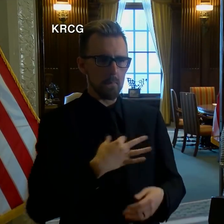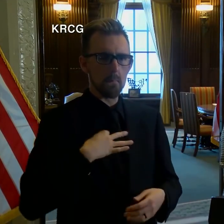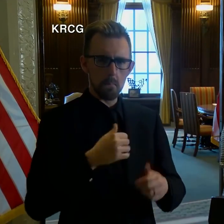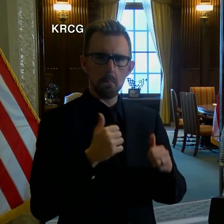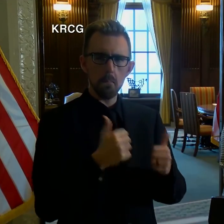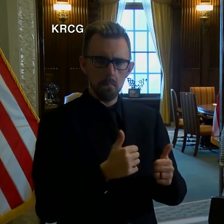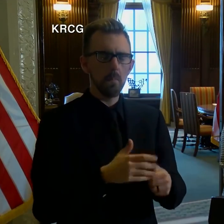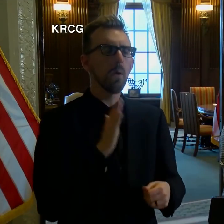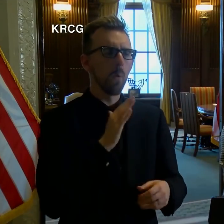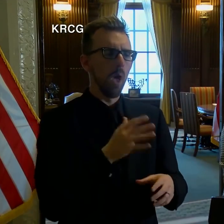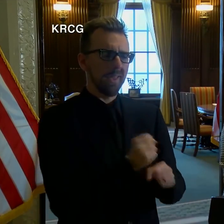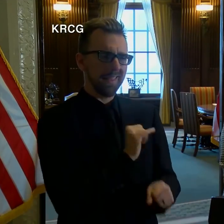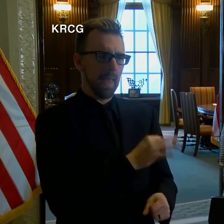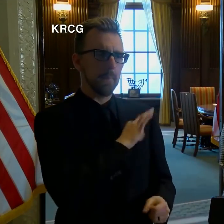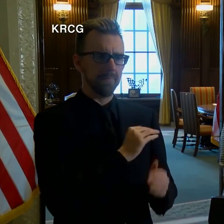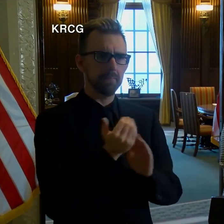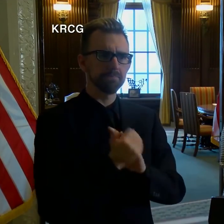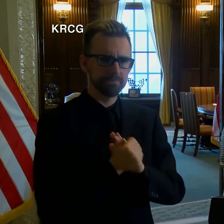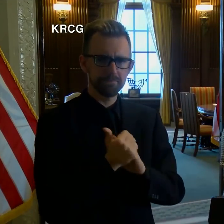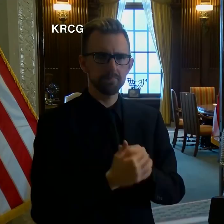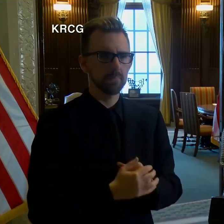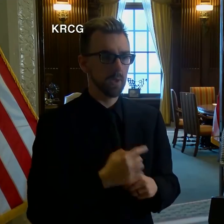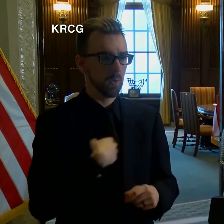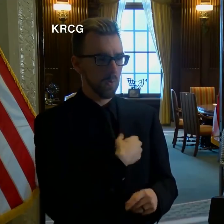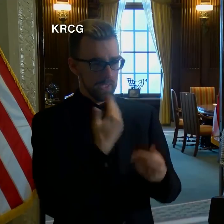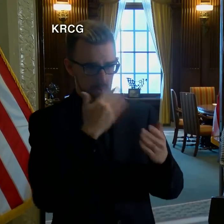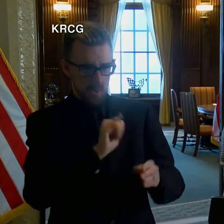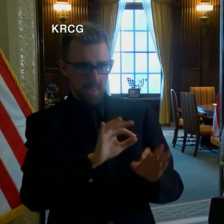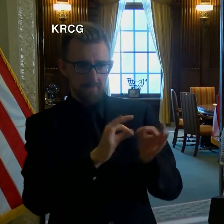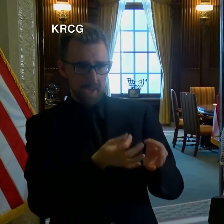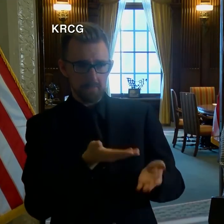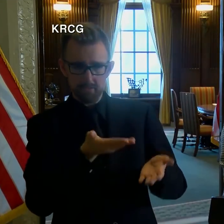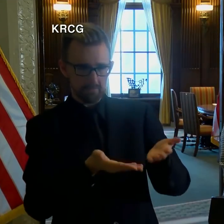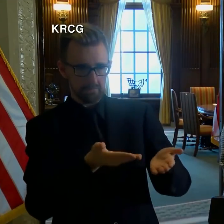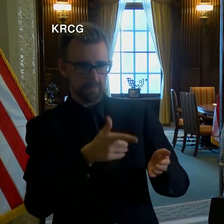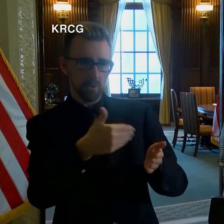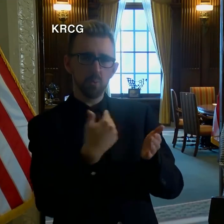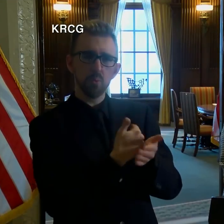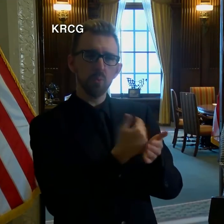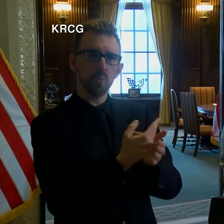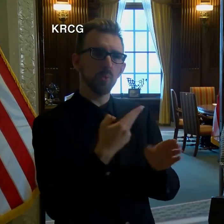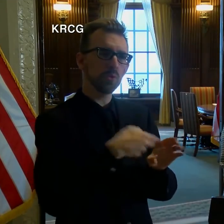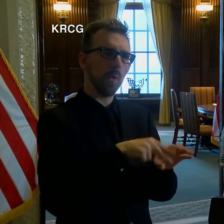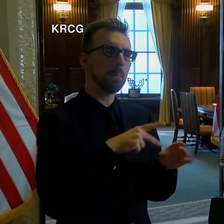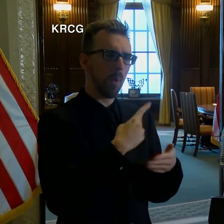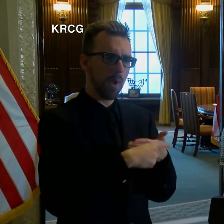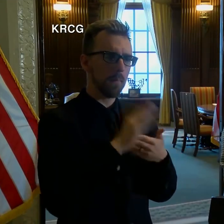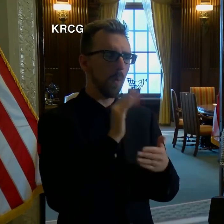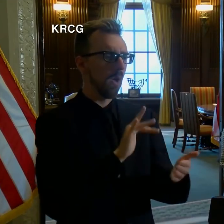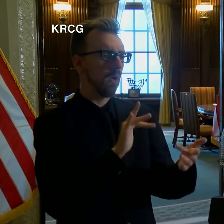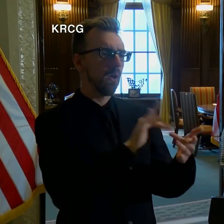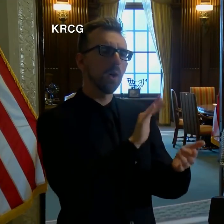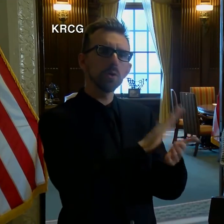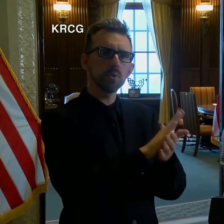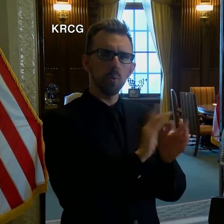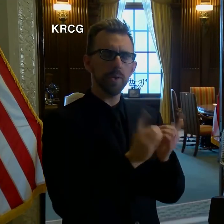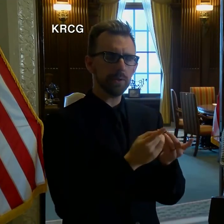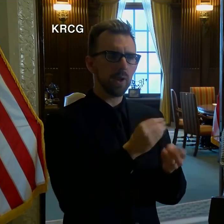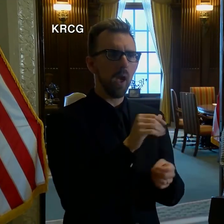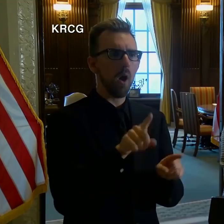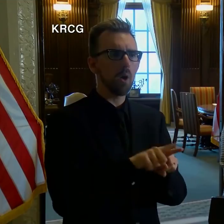receive that benefit. Families that we do not know, we will be reaching out to the school districts and to other local community